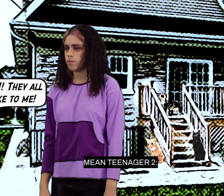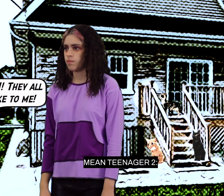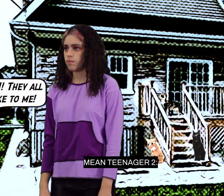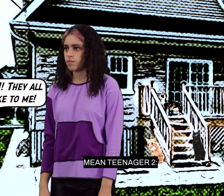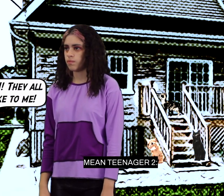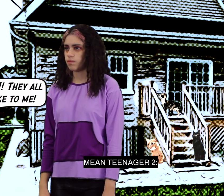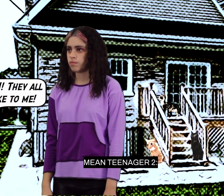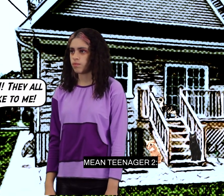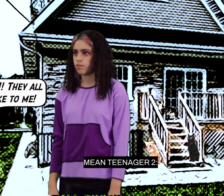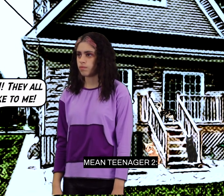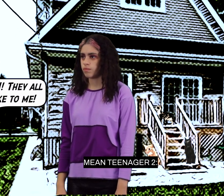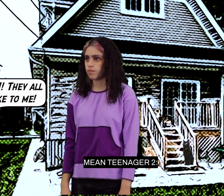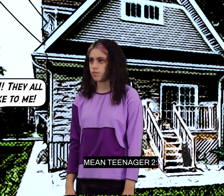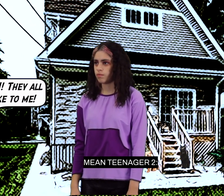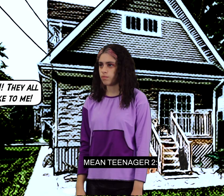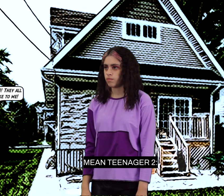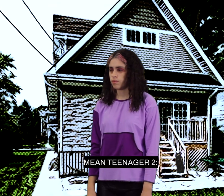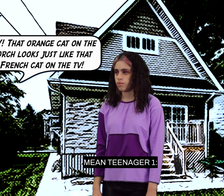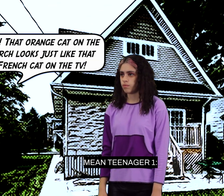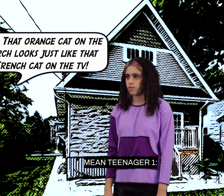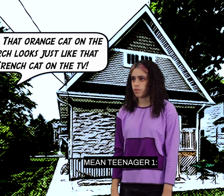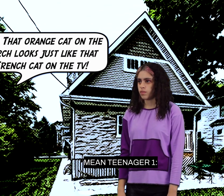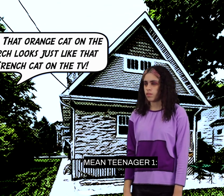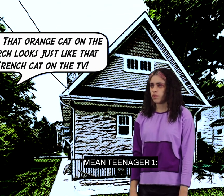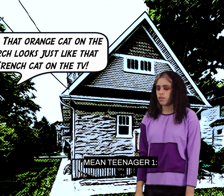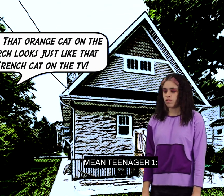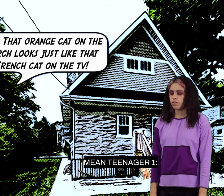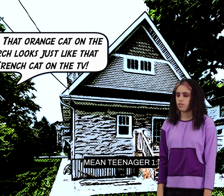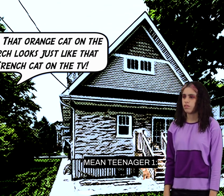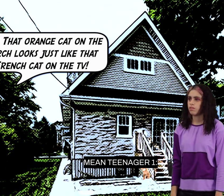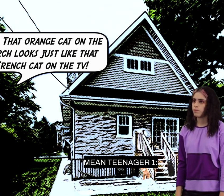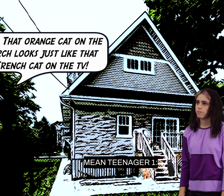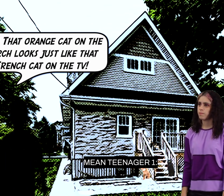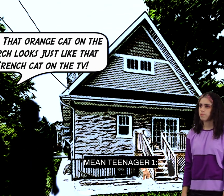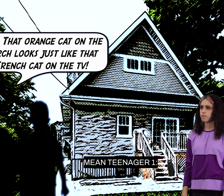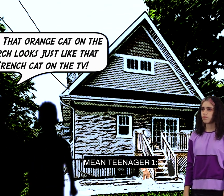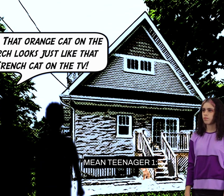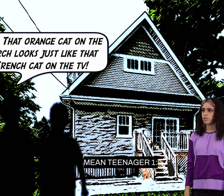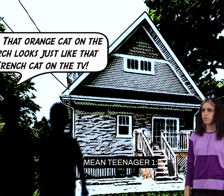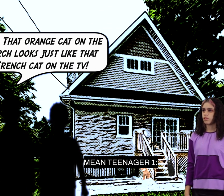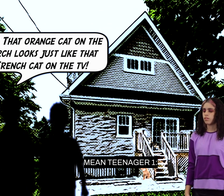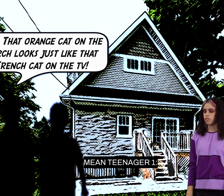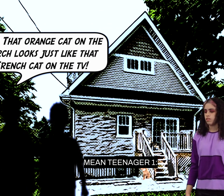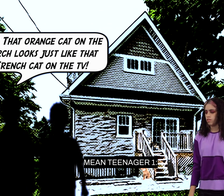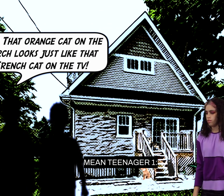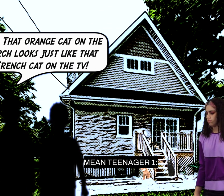they all look alike to me say that orange cat on the porch looks just like that french cat on the tv